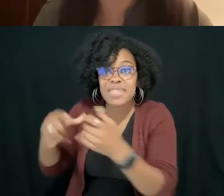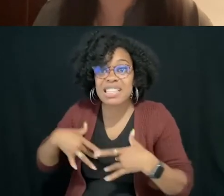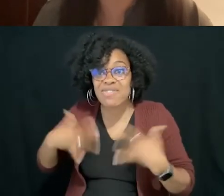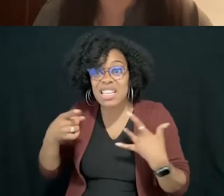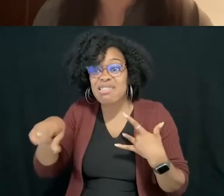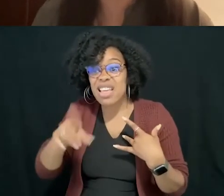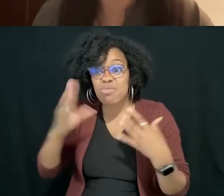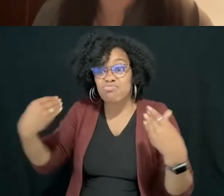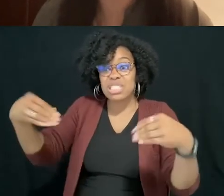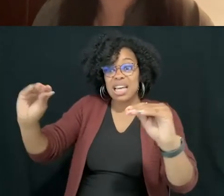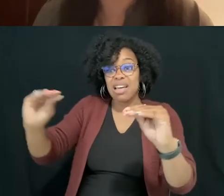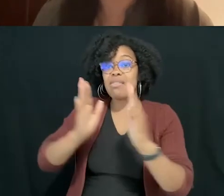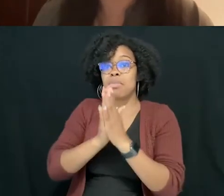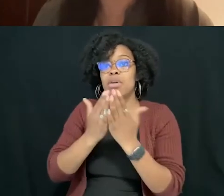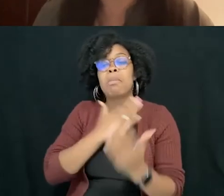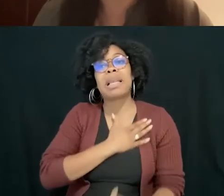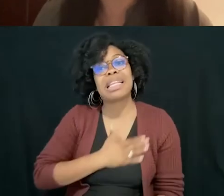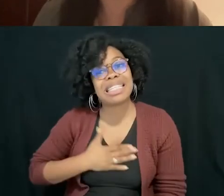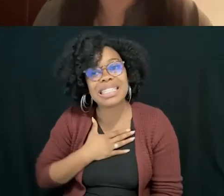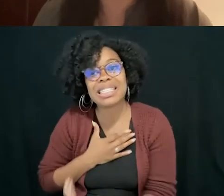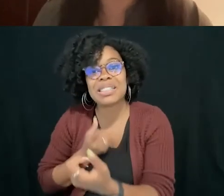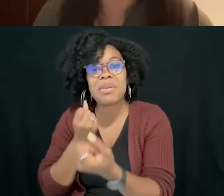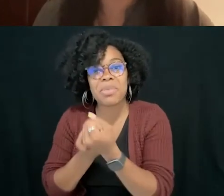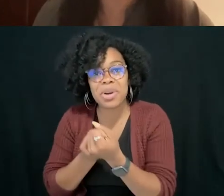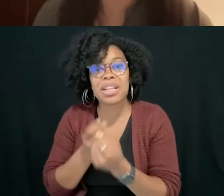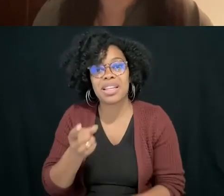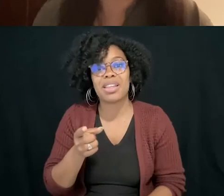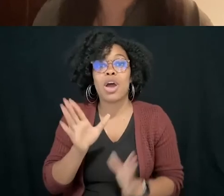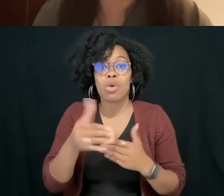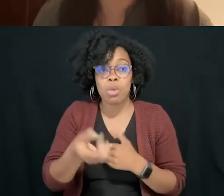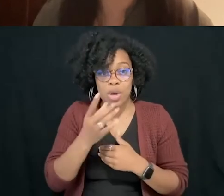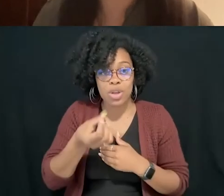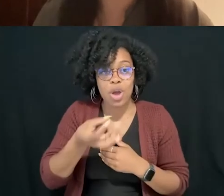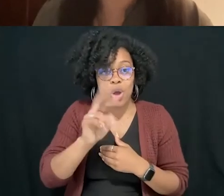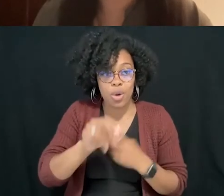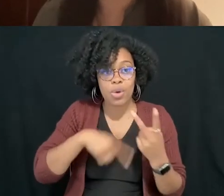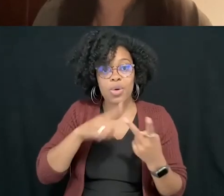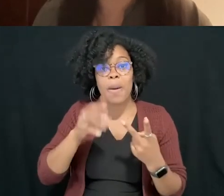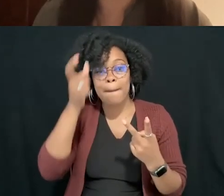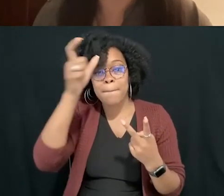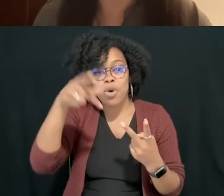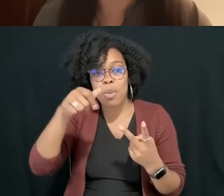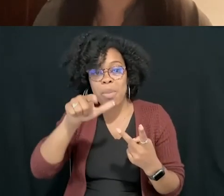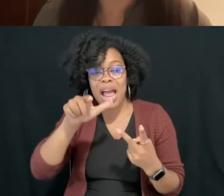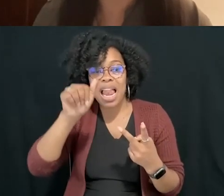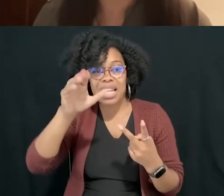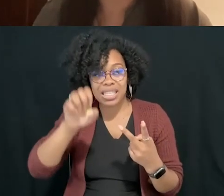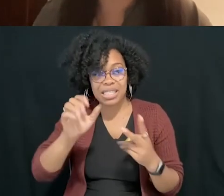um, please support them. A Room of One's Own, Moon Palace Books, Karis Books and More, and Word Up